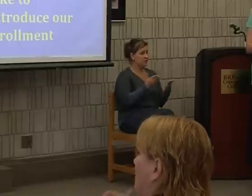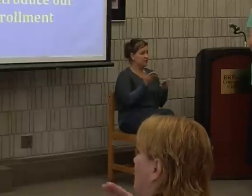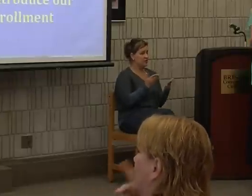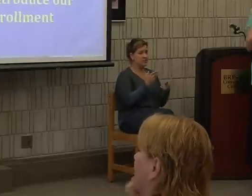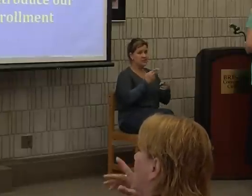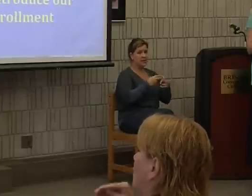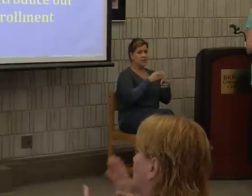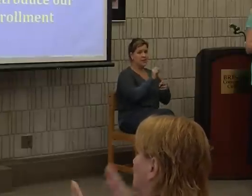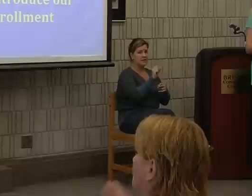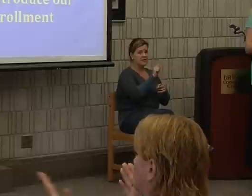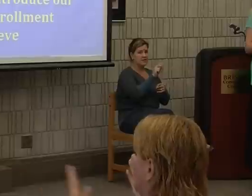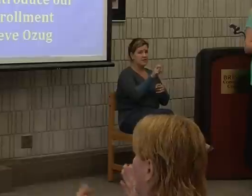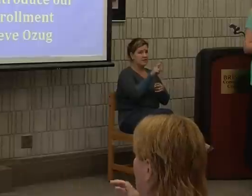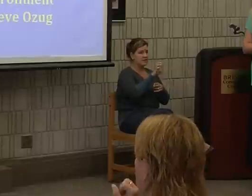He's just going to say a few words of introduction.